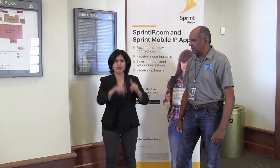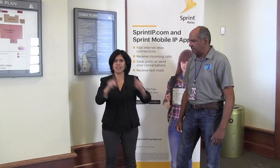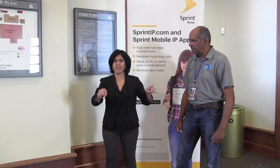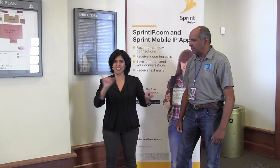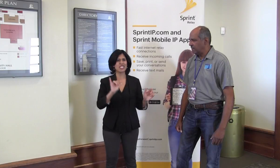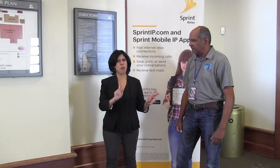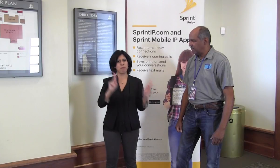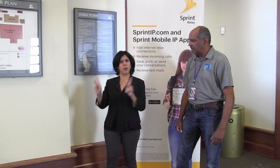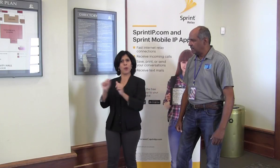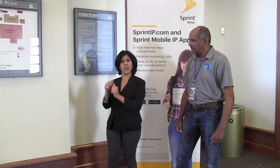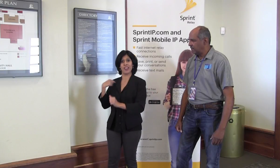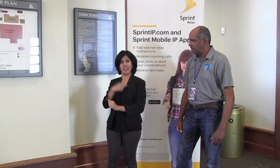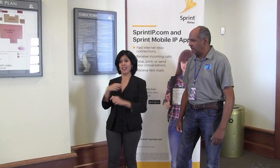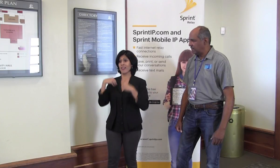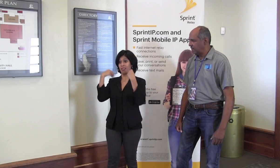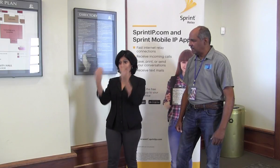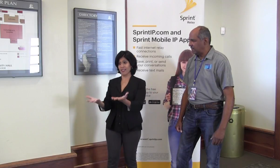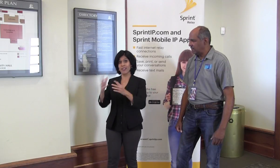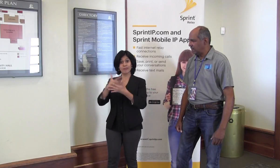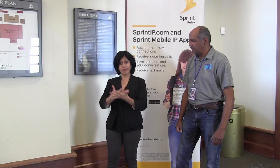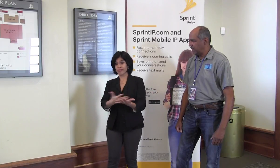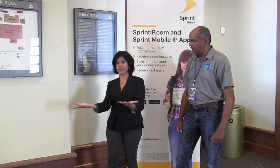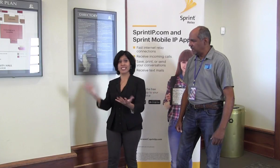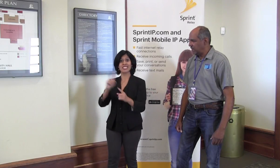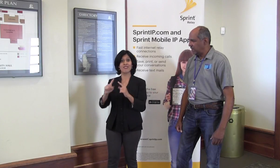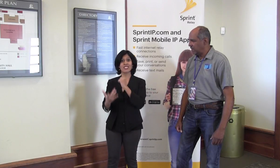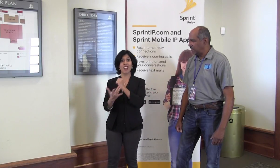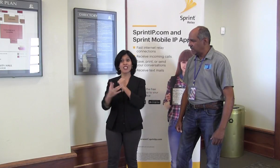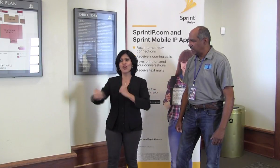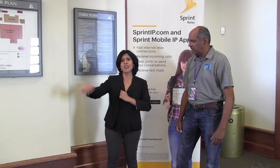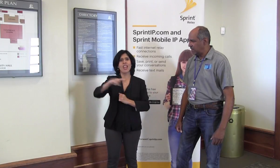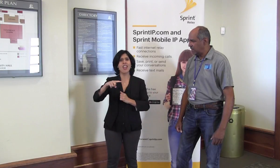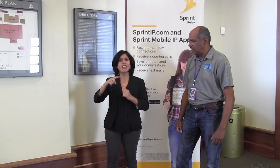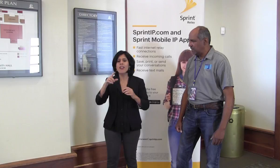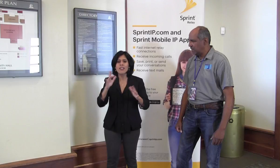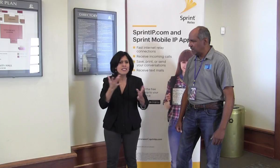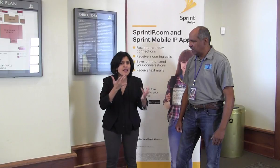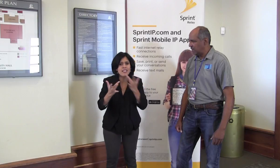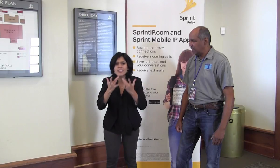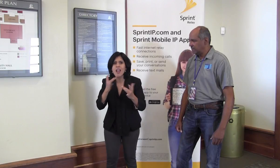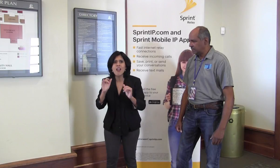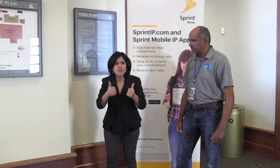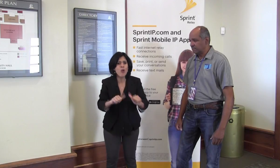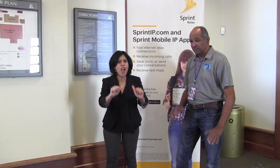salty. Others are spicy. That is akin to what we're doing here, except instead of food, we're tasting